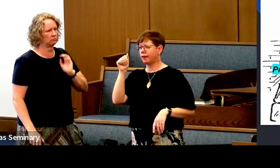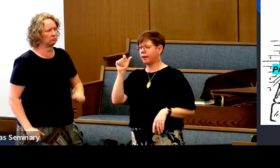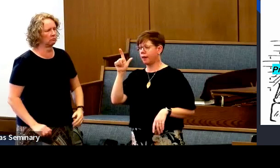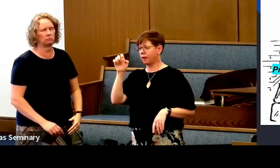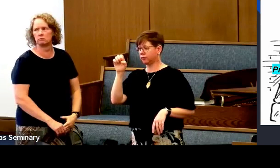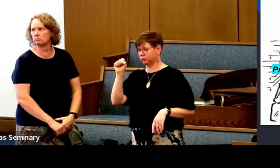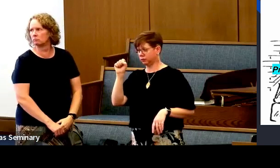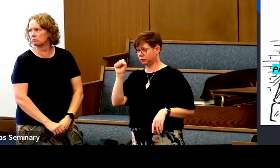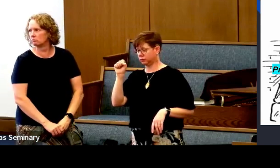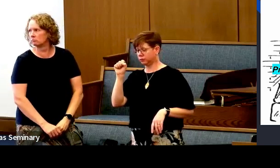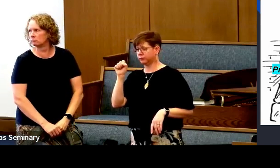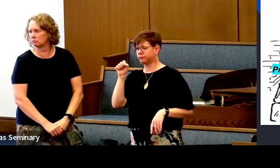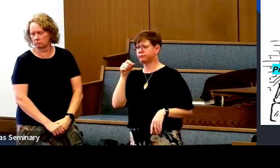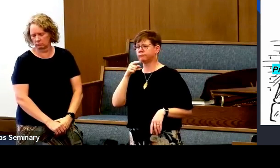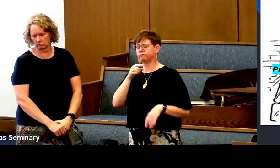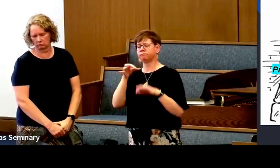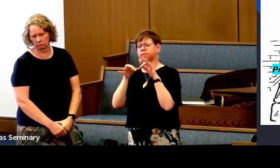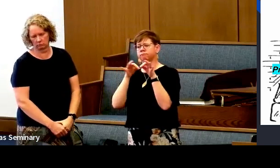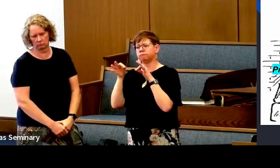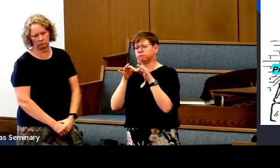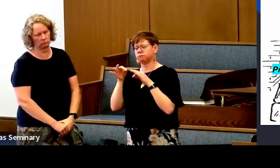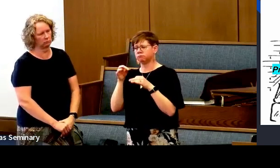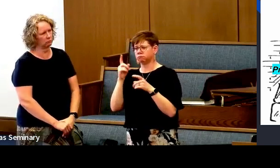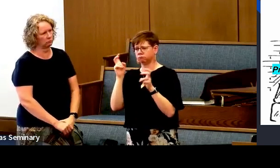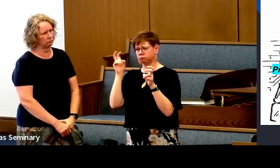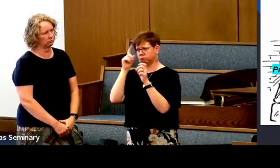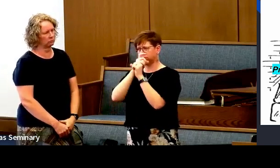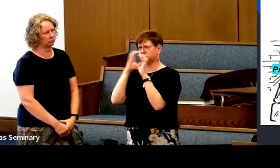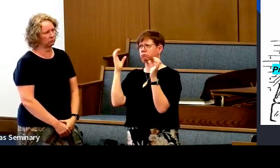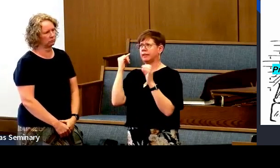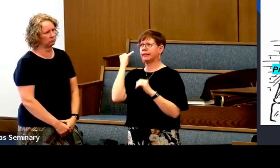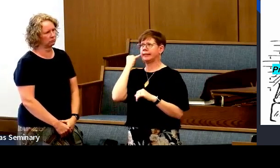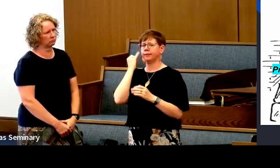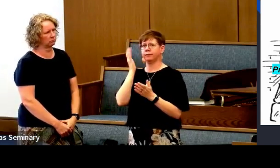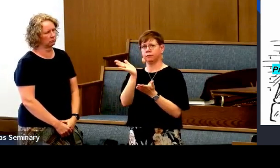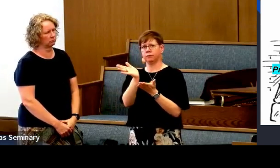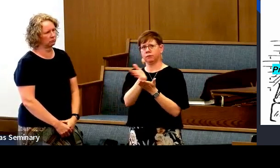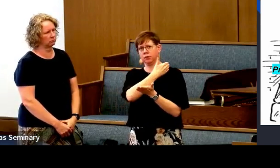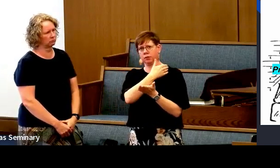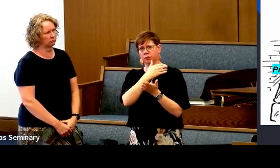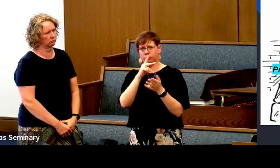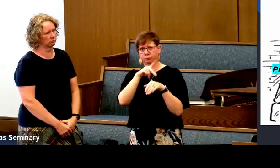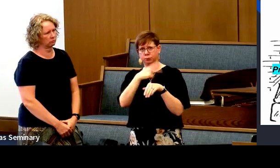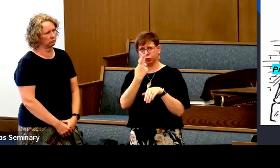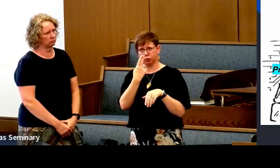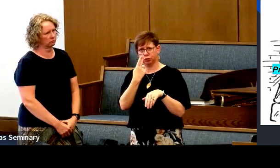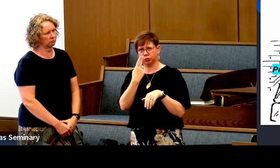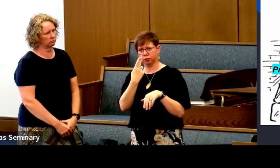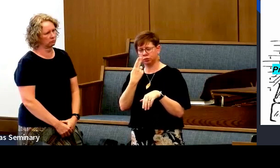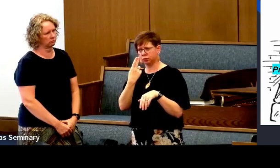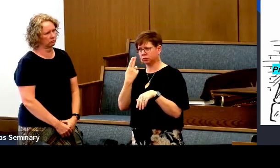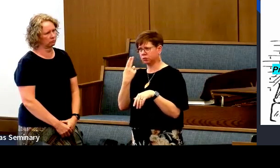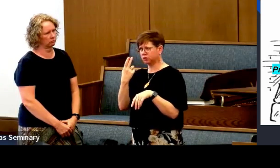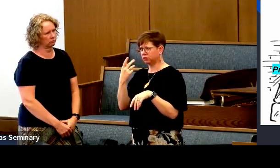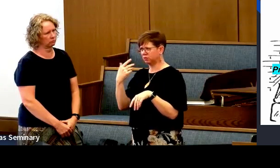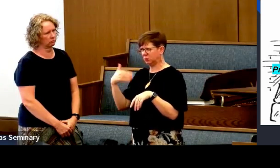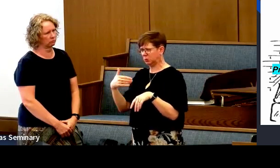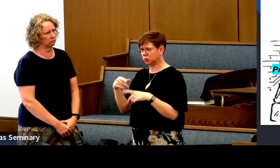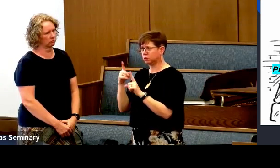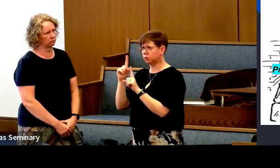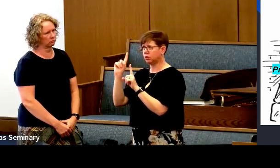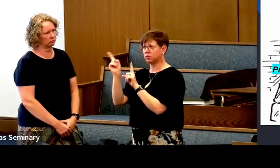So, we can, Elder Rasband said, if